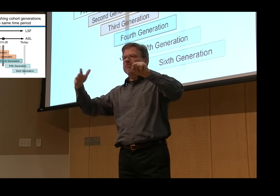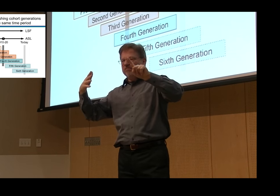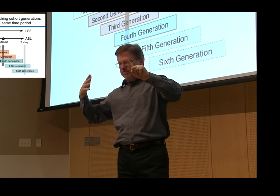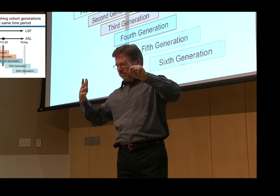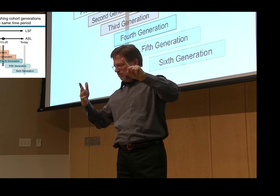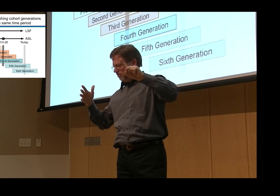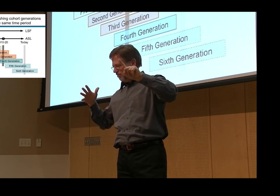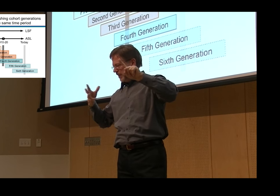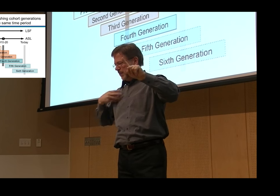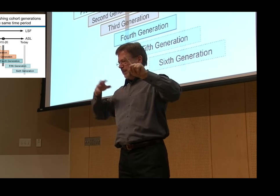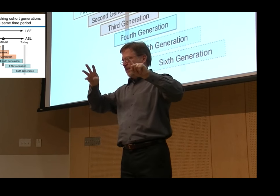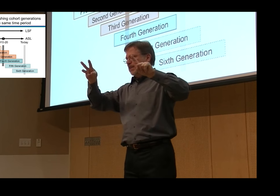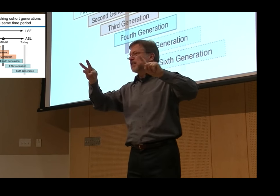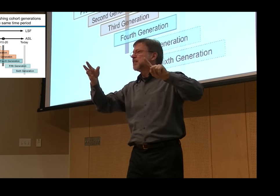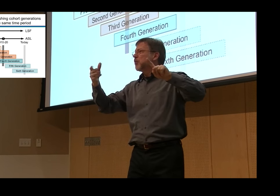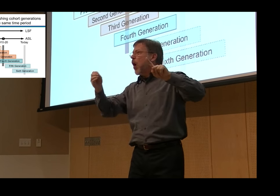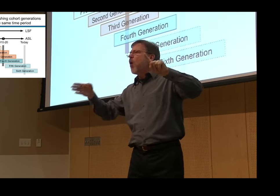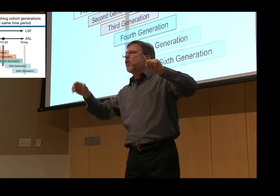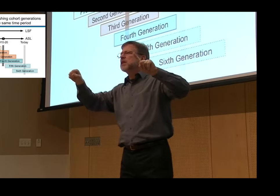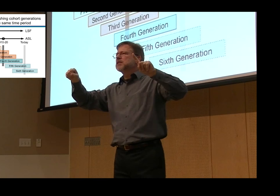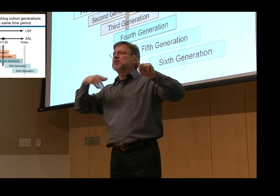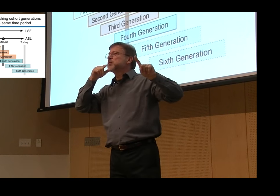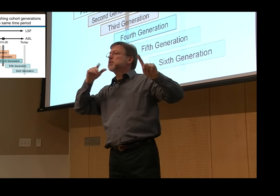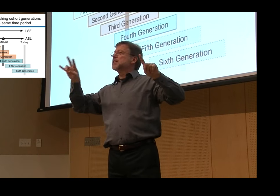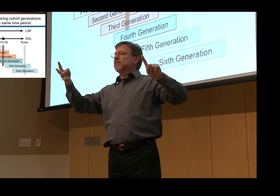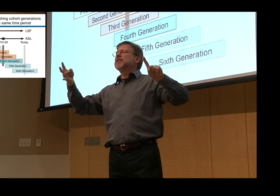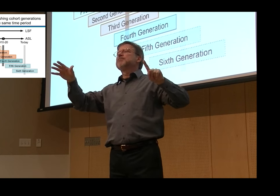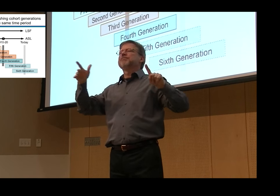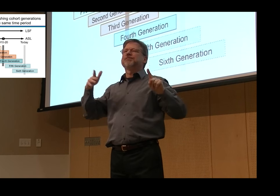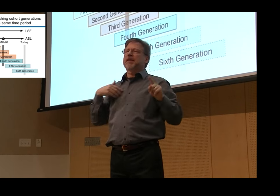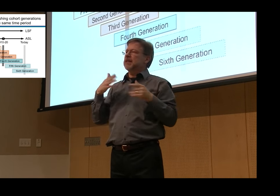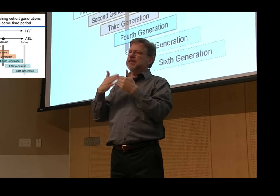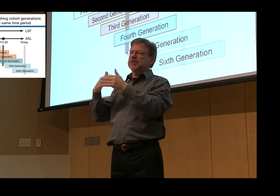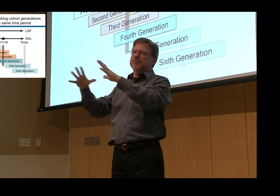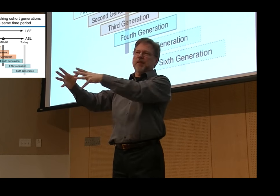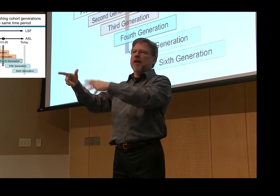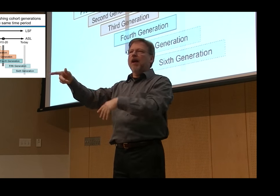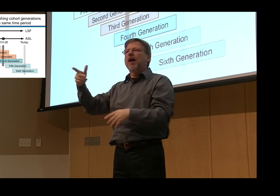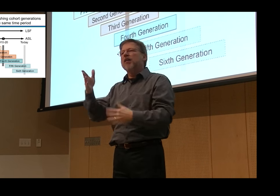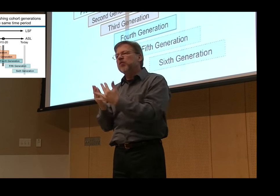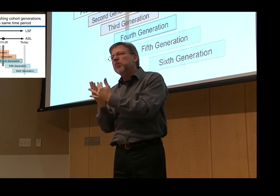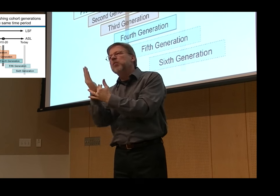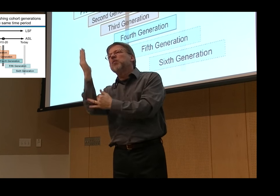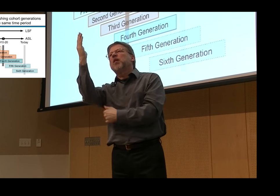Sign Language, the original French Sign Language. So that adds further generations of connection between